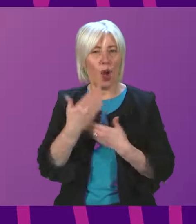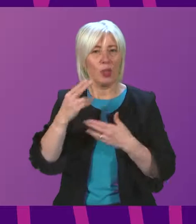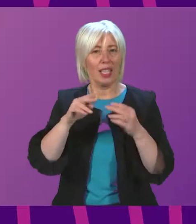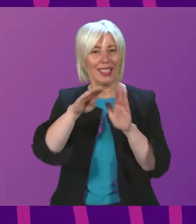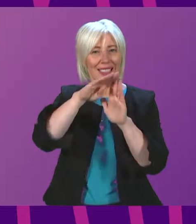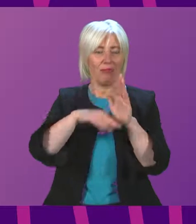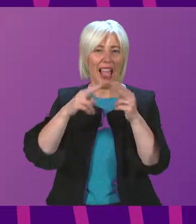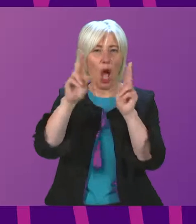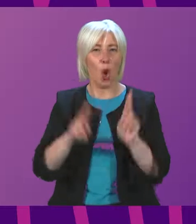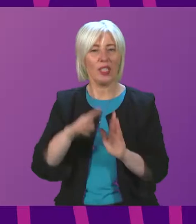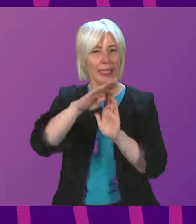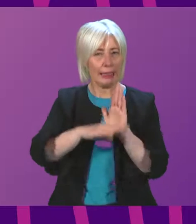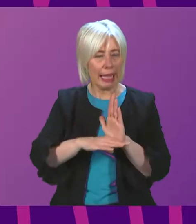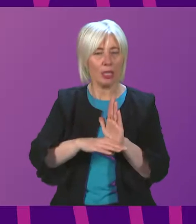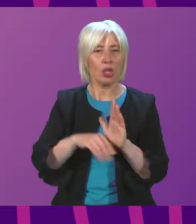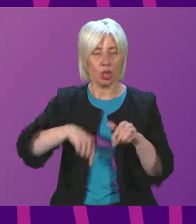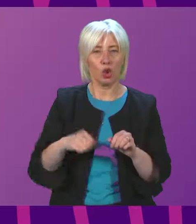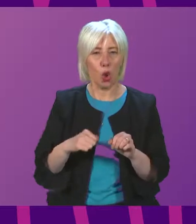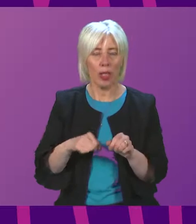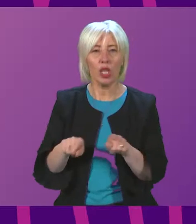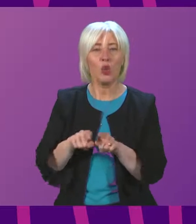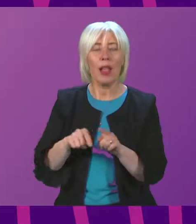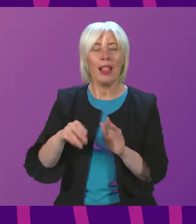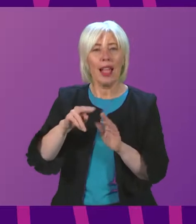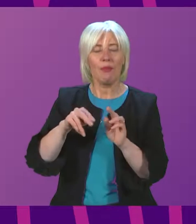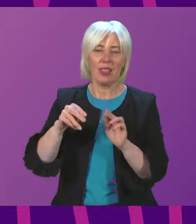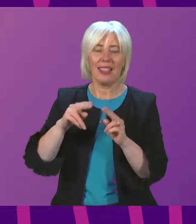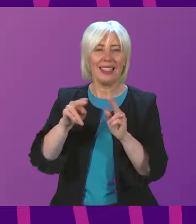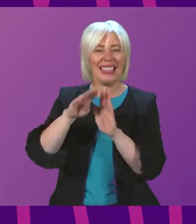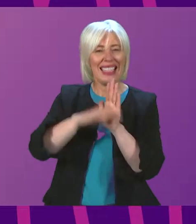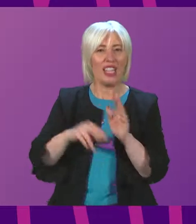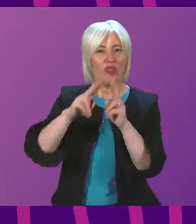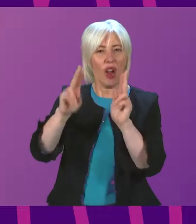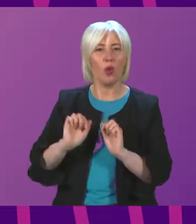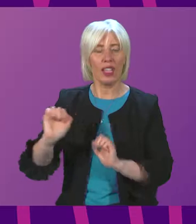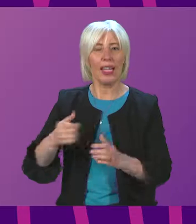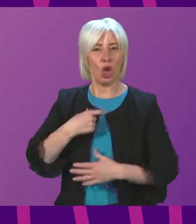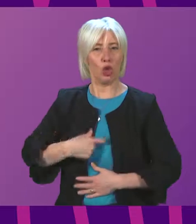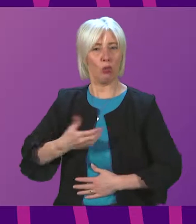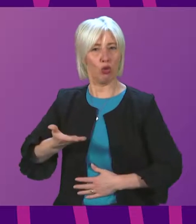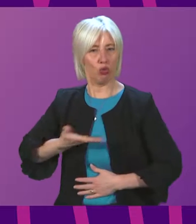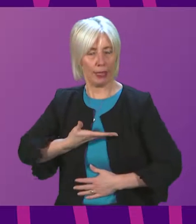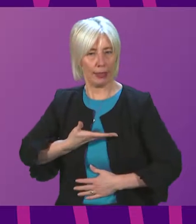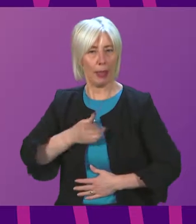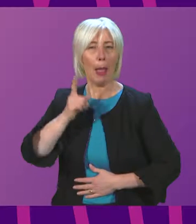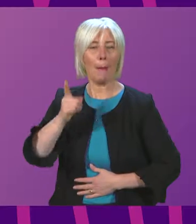housing as a human right. And we'll be seeking views on that in a public consultation later this year. But following the tragic fire at Grenfell